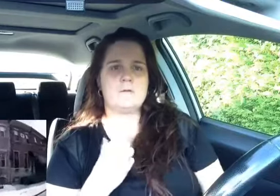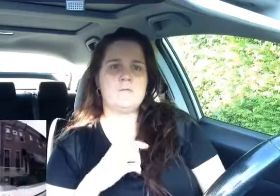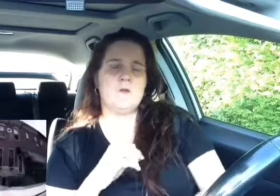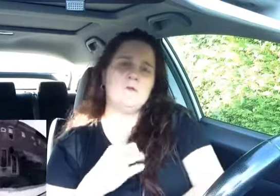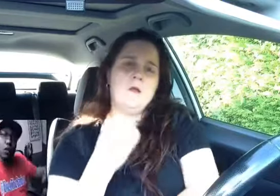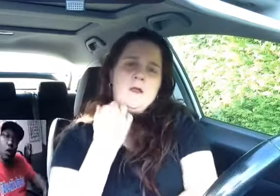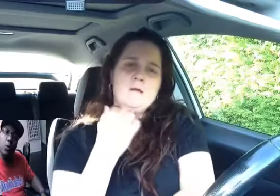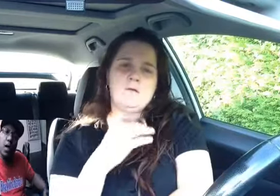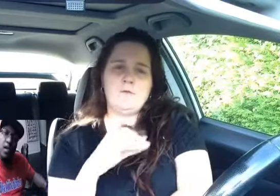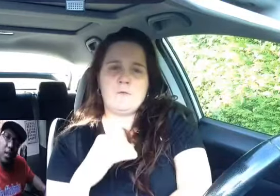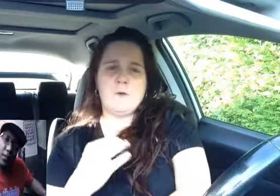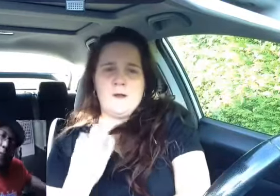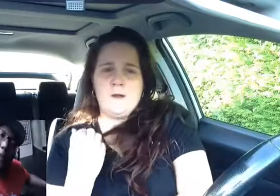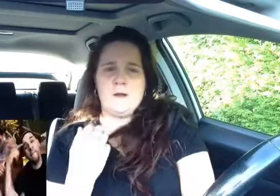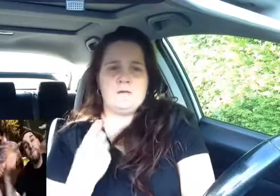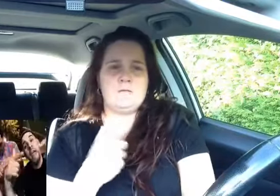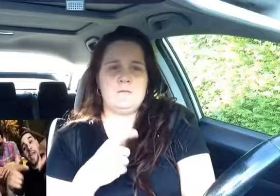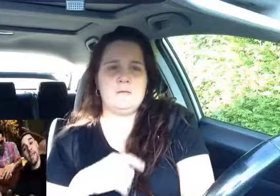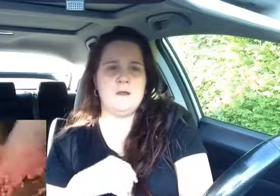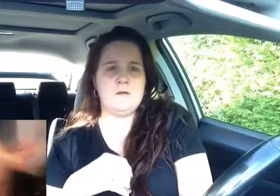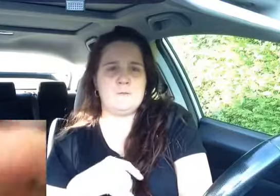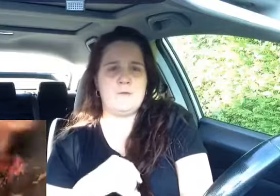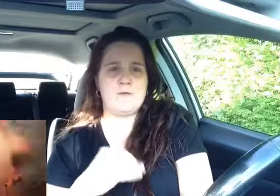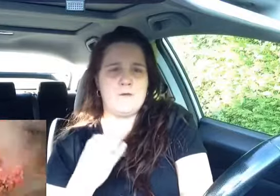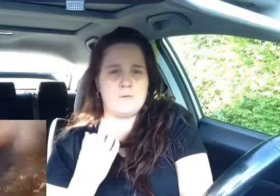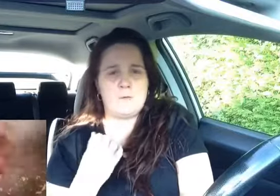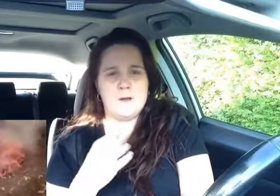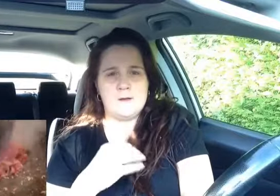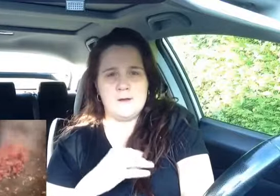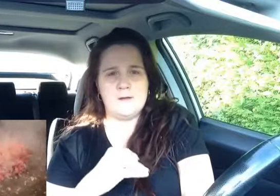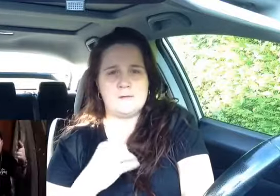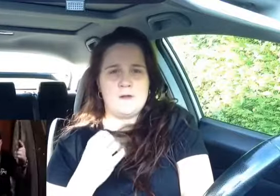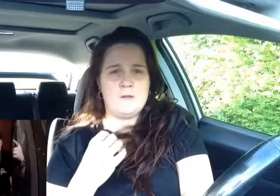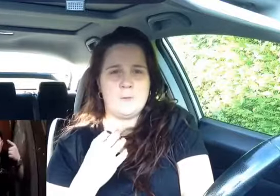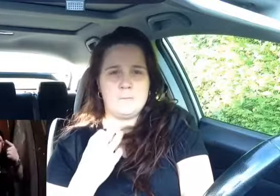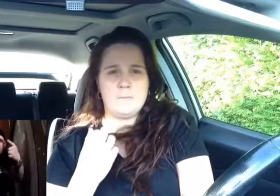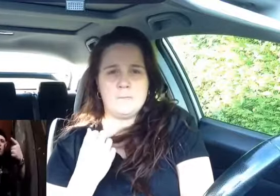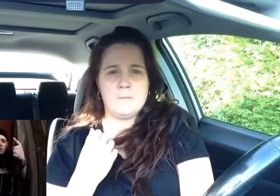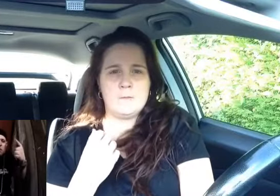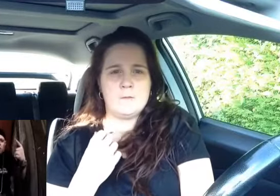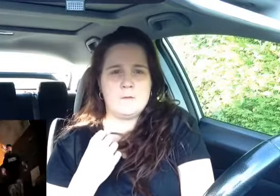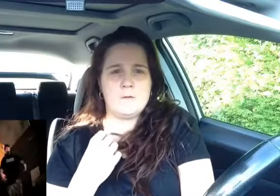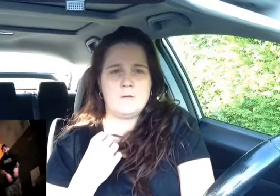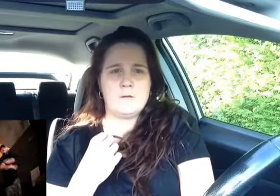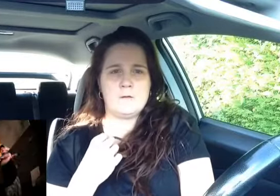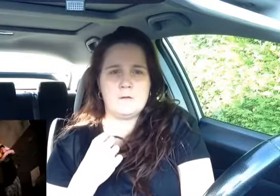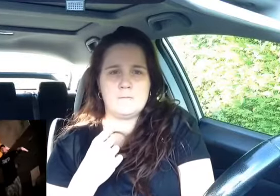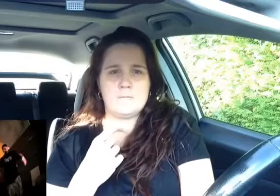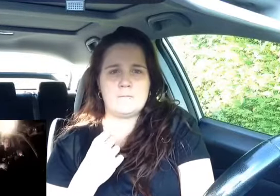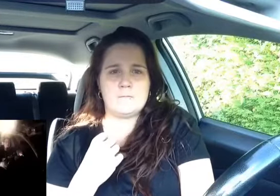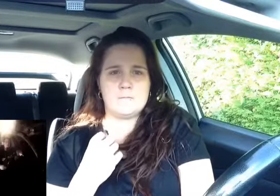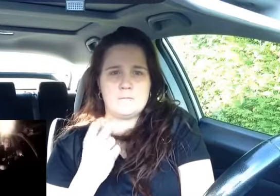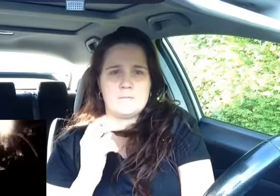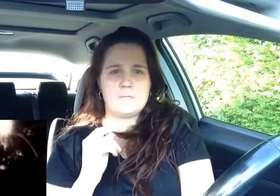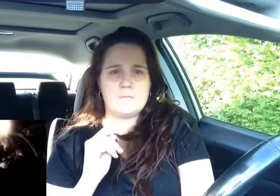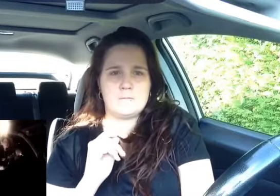son. It's my favourite, man, and then he does another one. face off i flatten out bodies i ain't talking about a